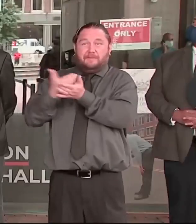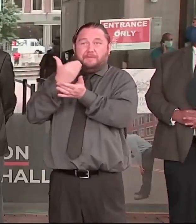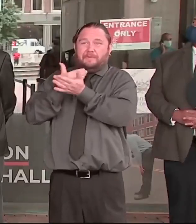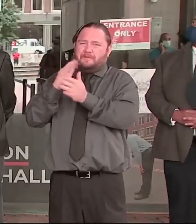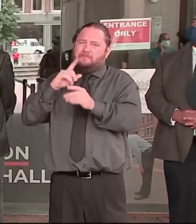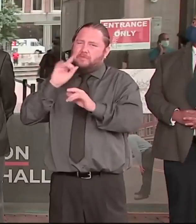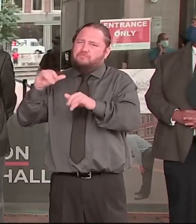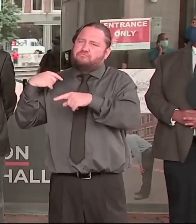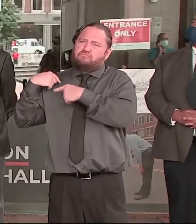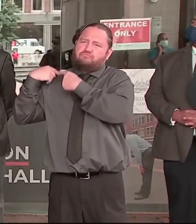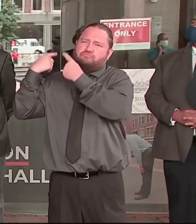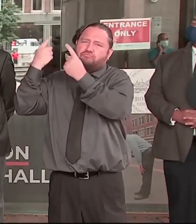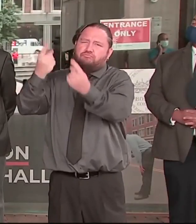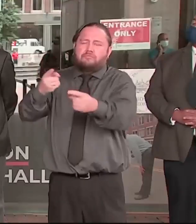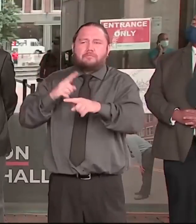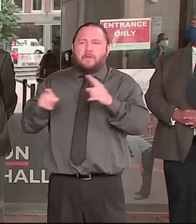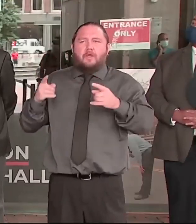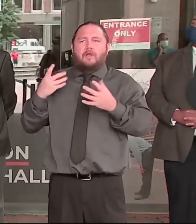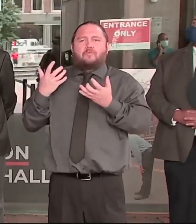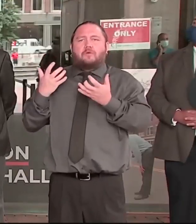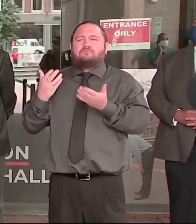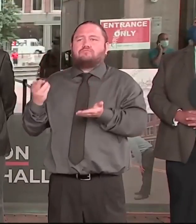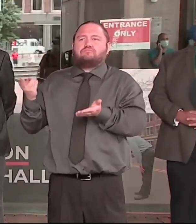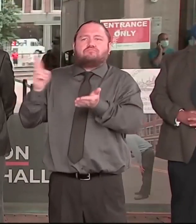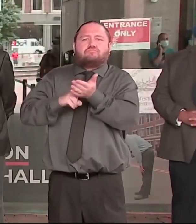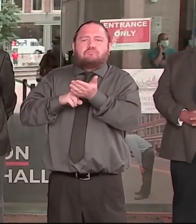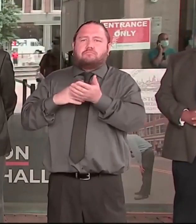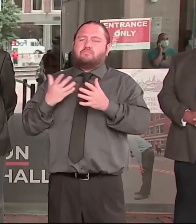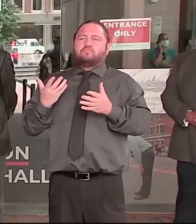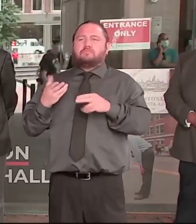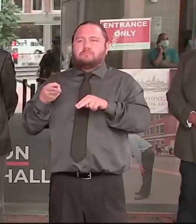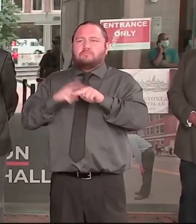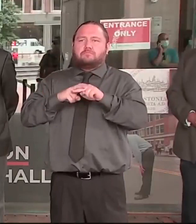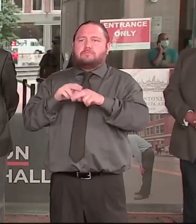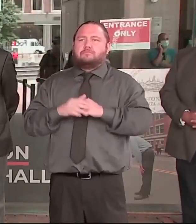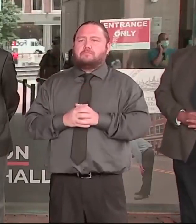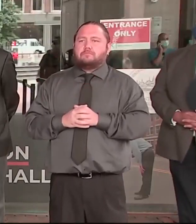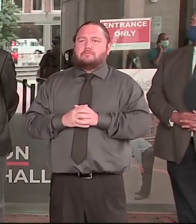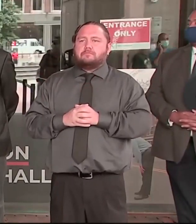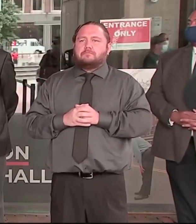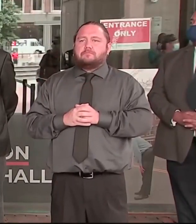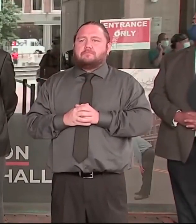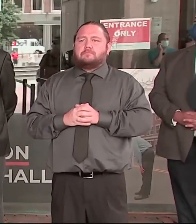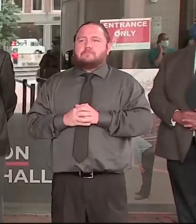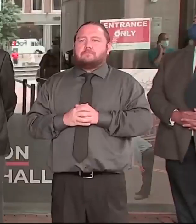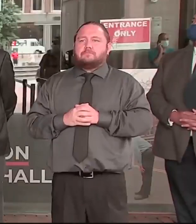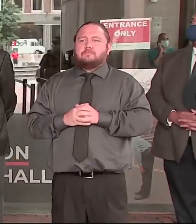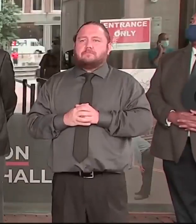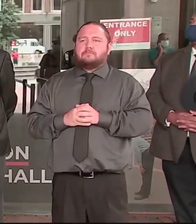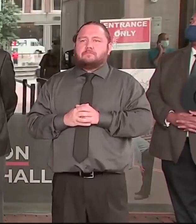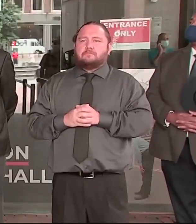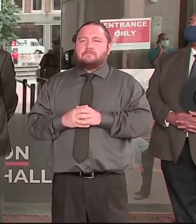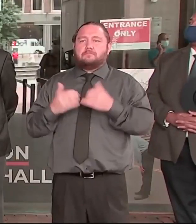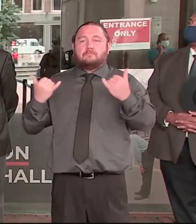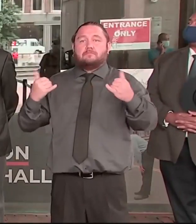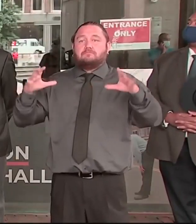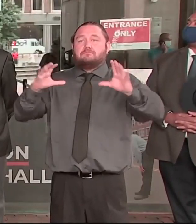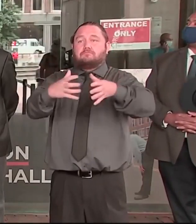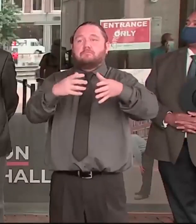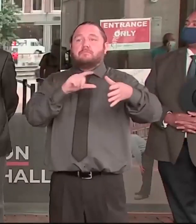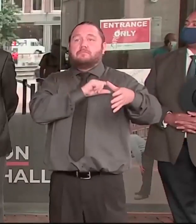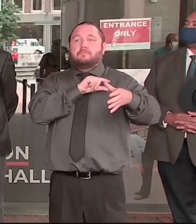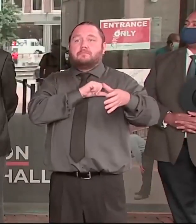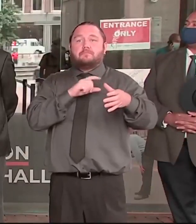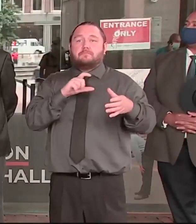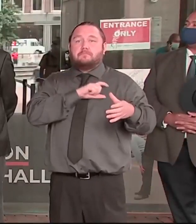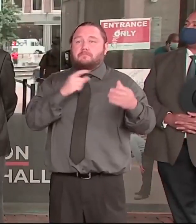this pledge says is, one, we will review all of our police use of force policies. Two, we will engage communities